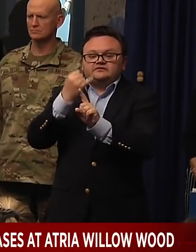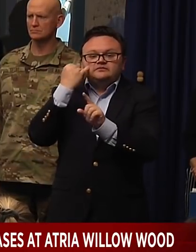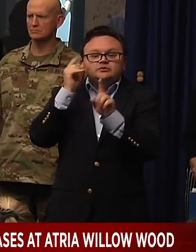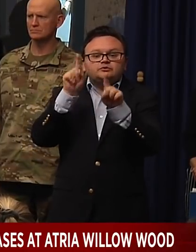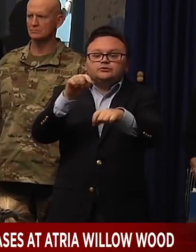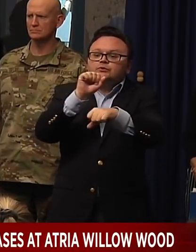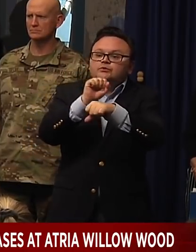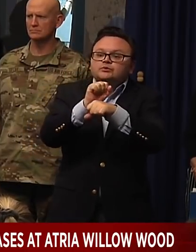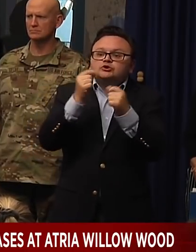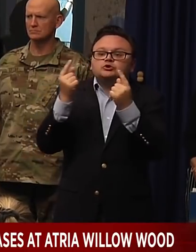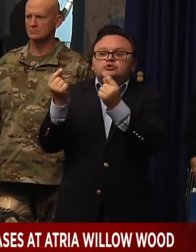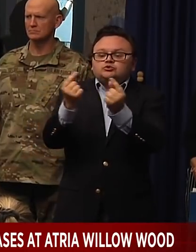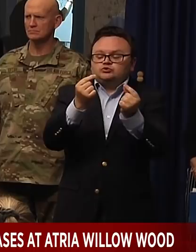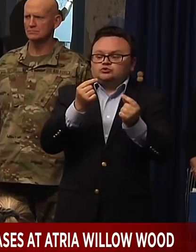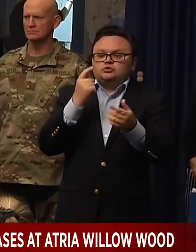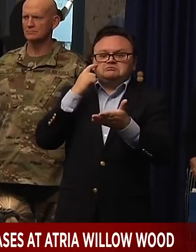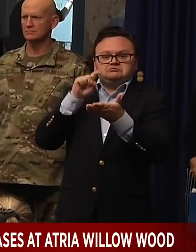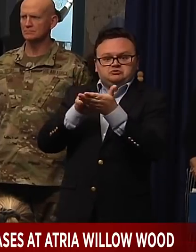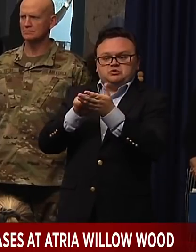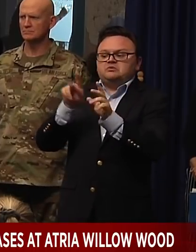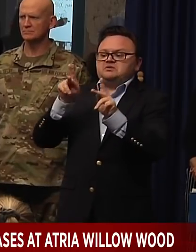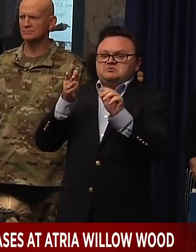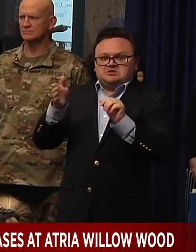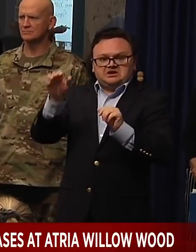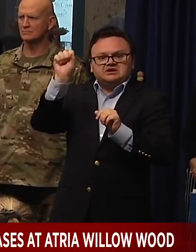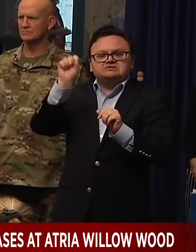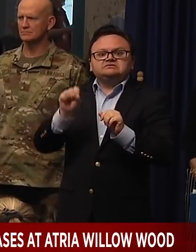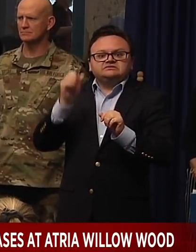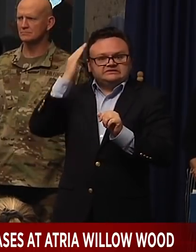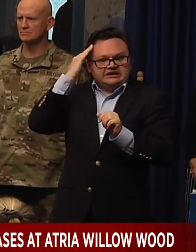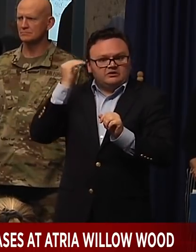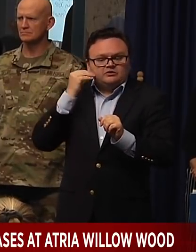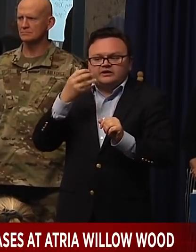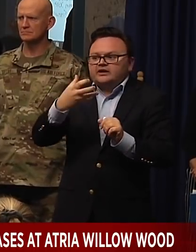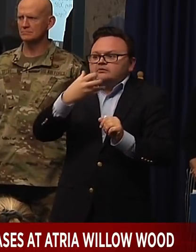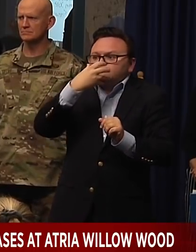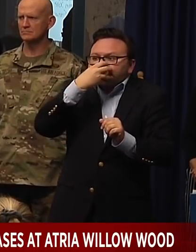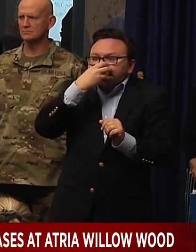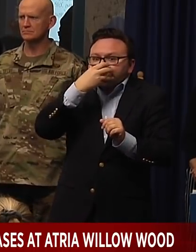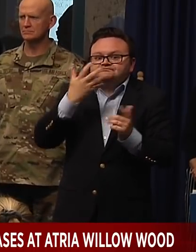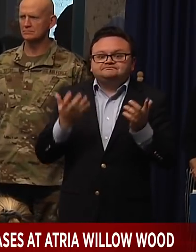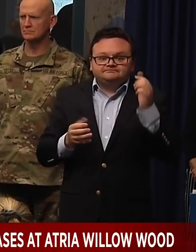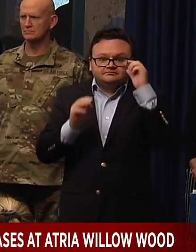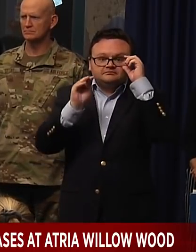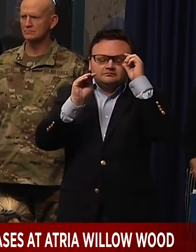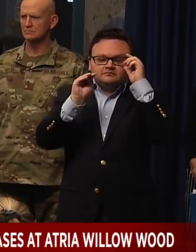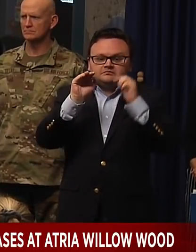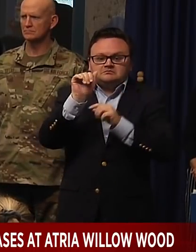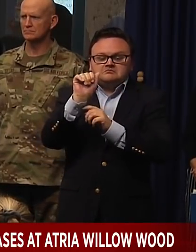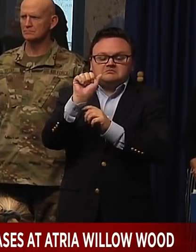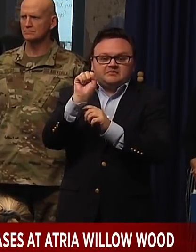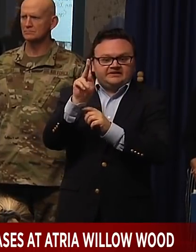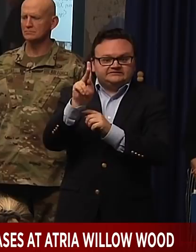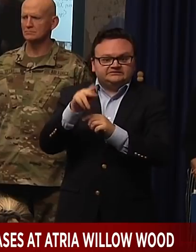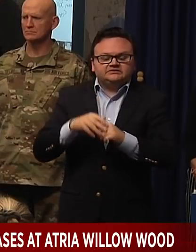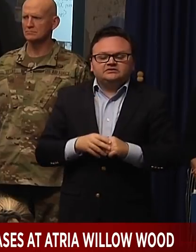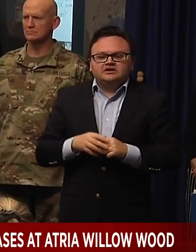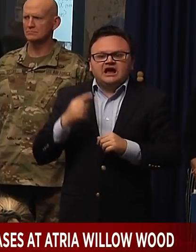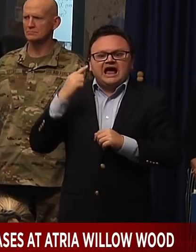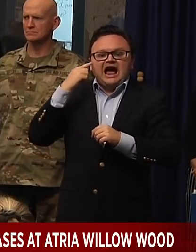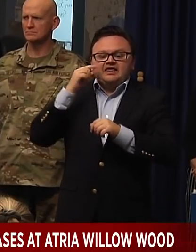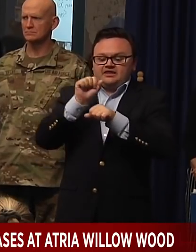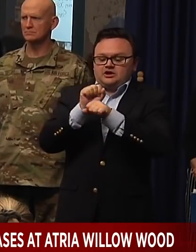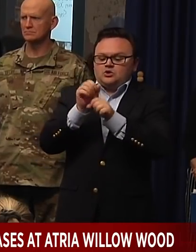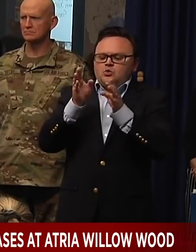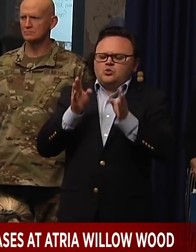work and doing things like that. And, you know, I just think employee safety is paramount. I think we're in a situation